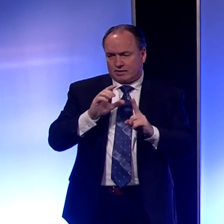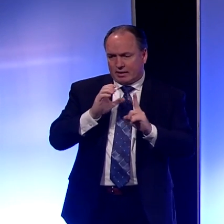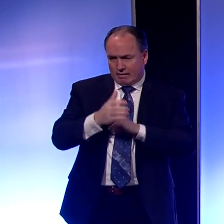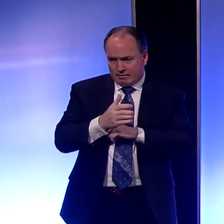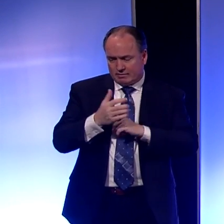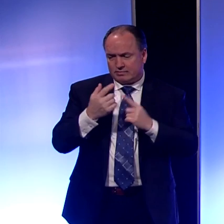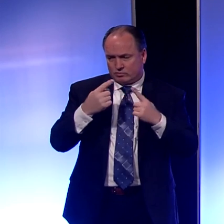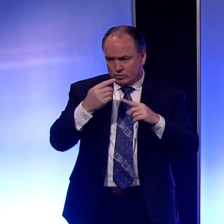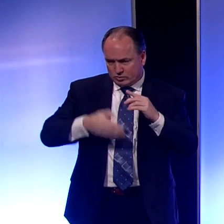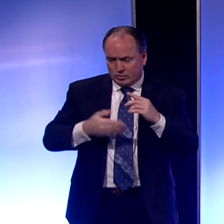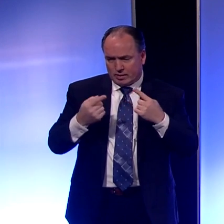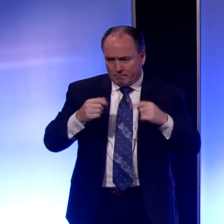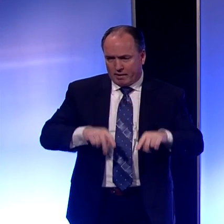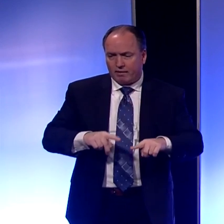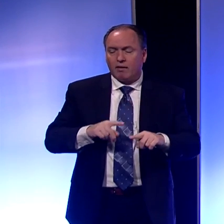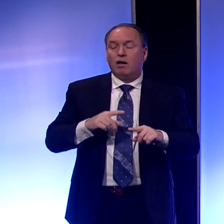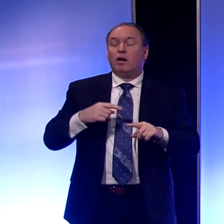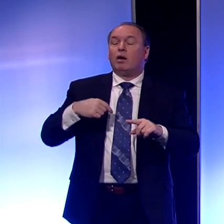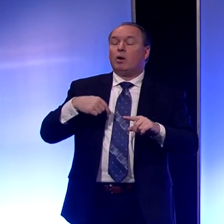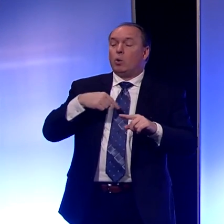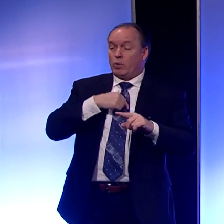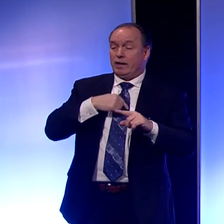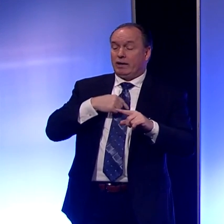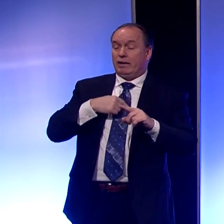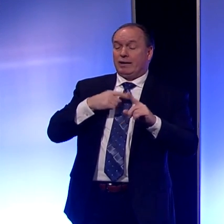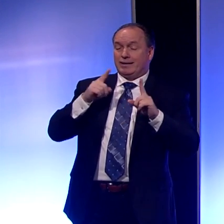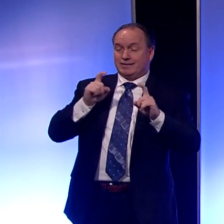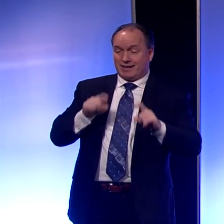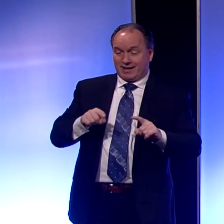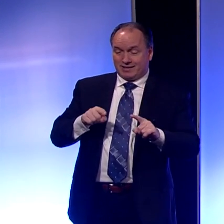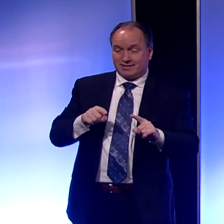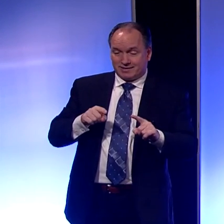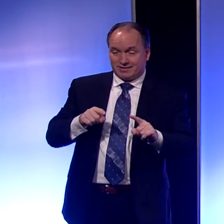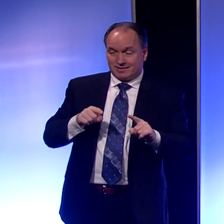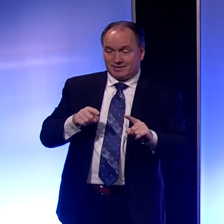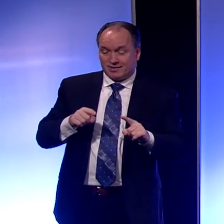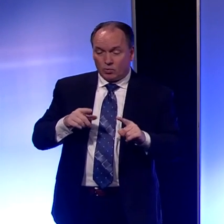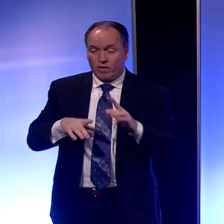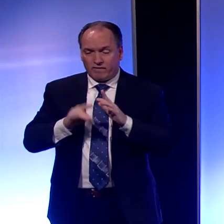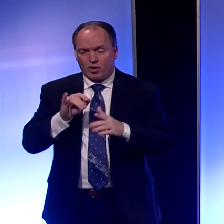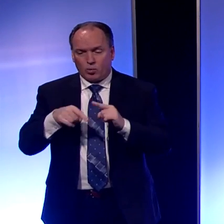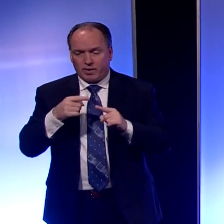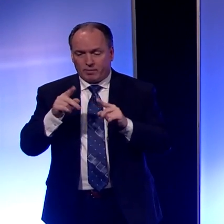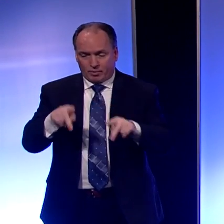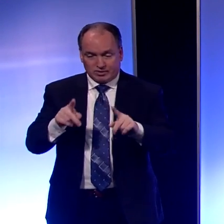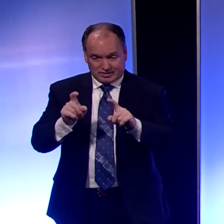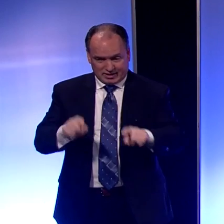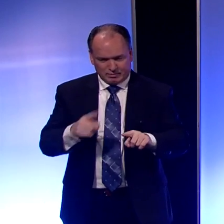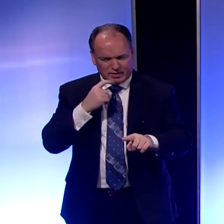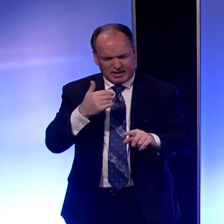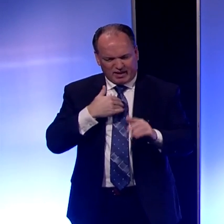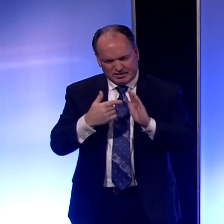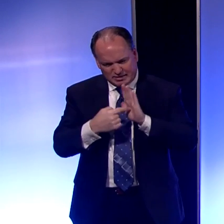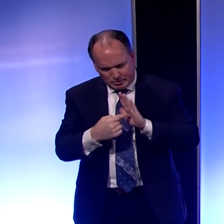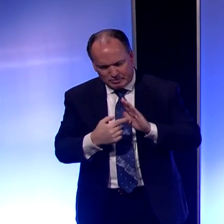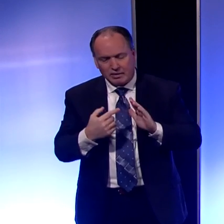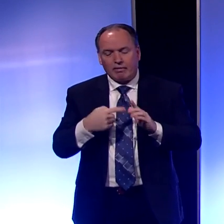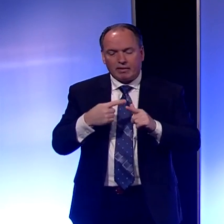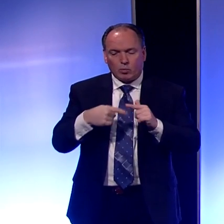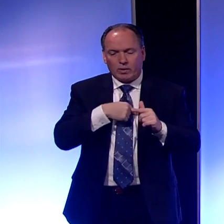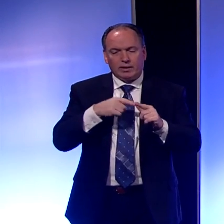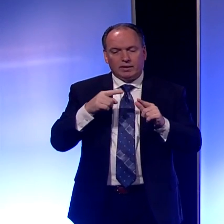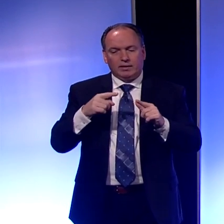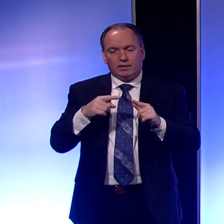find out when the person was tested, when they go in because they have some symptoms, then